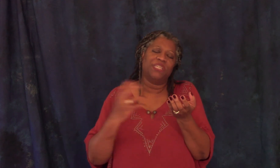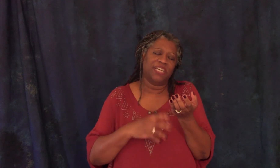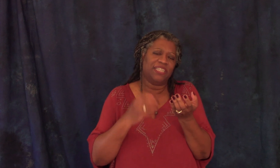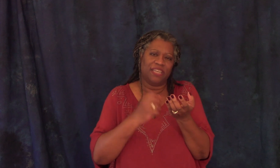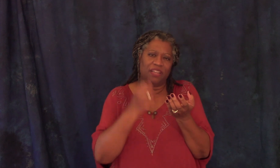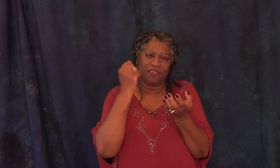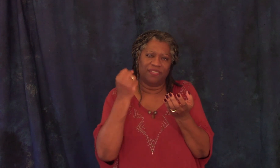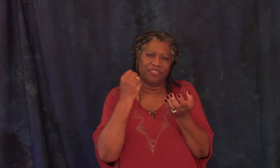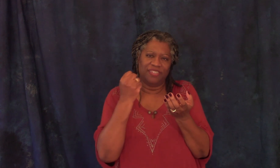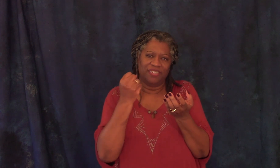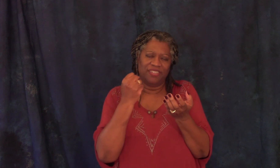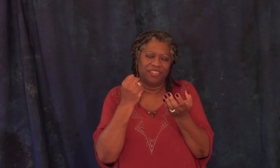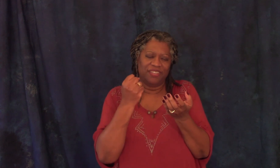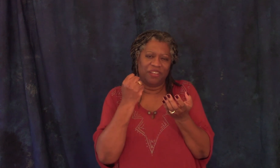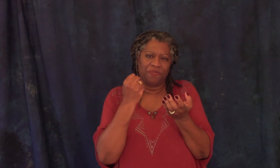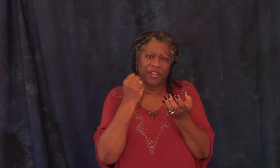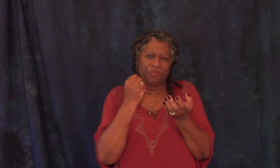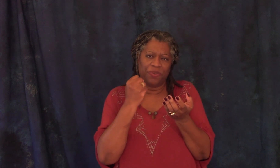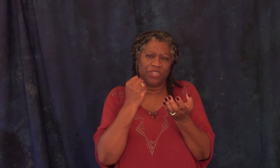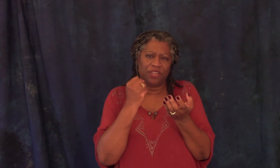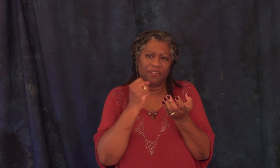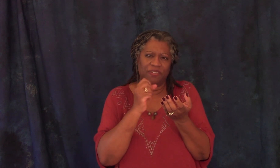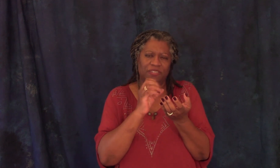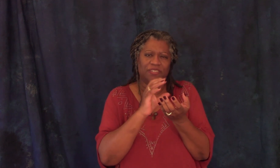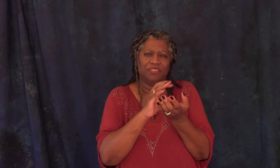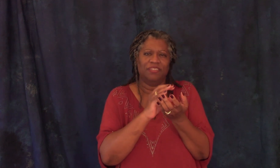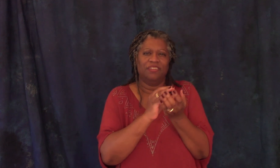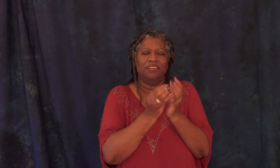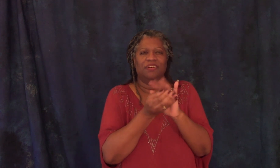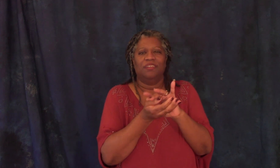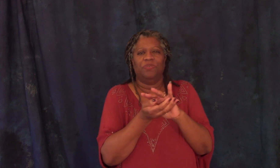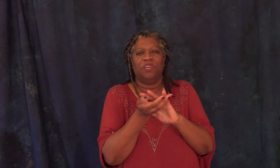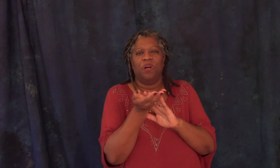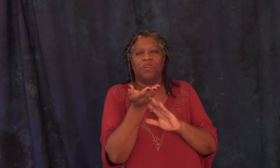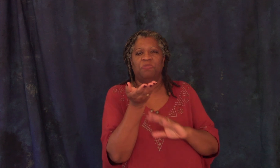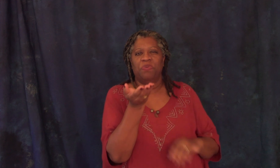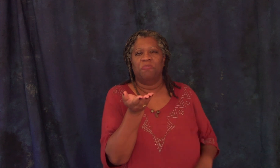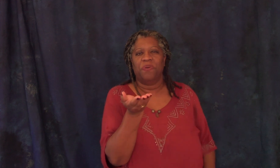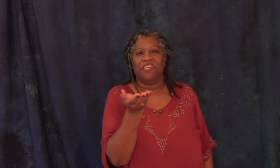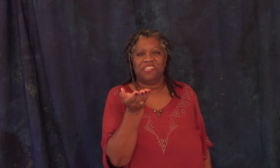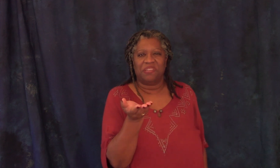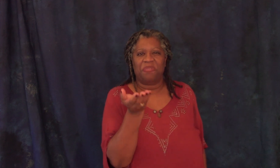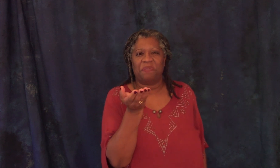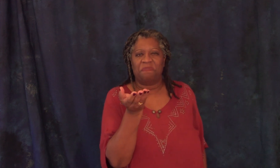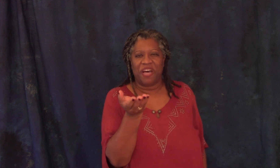stay together and fight for each other we can always be reborn into something better